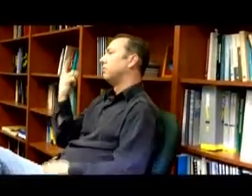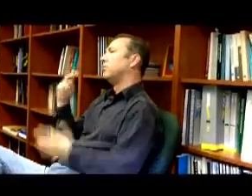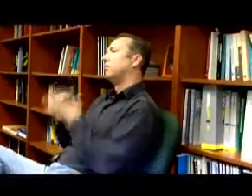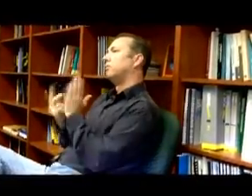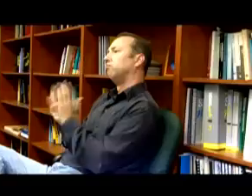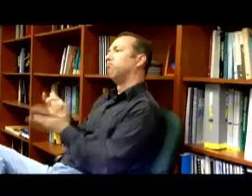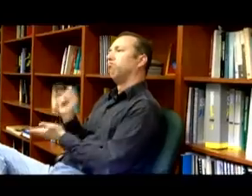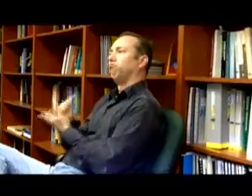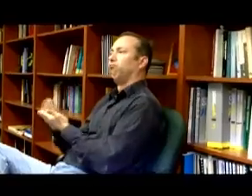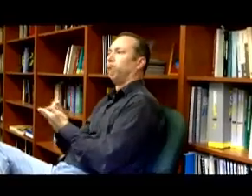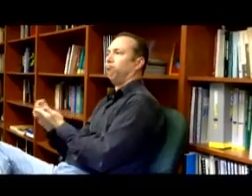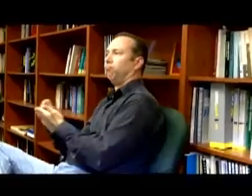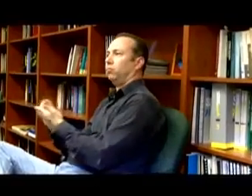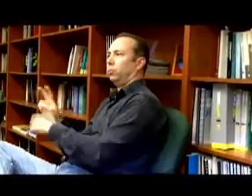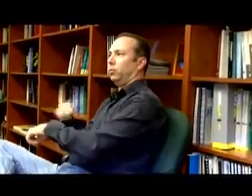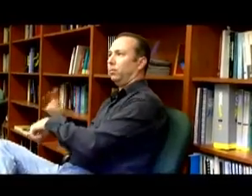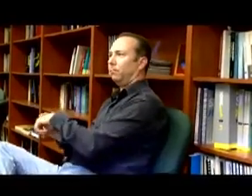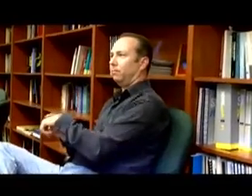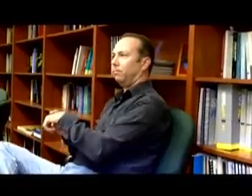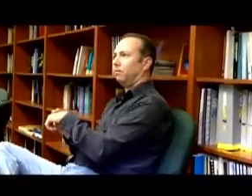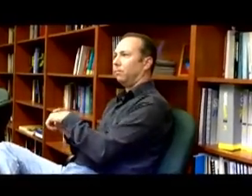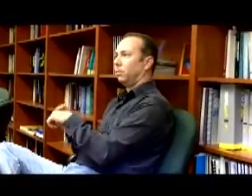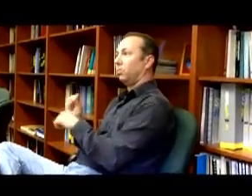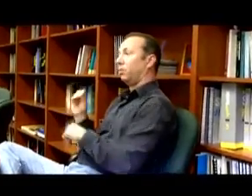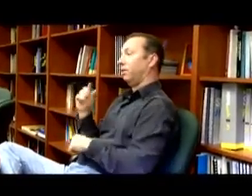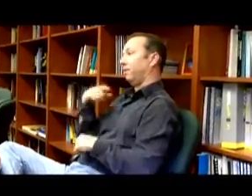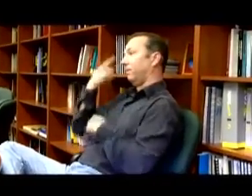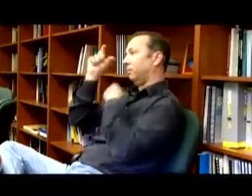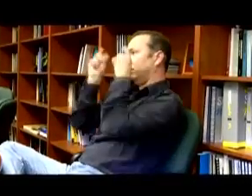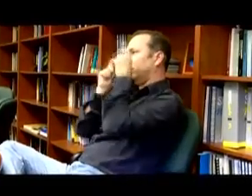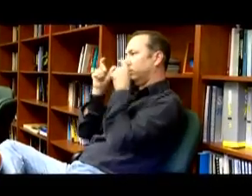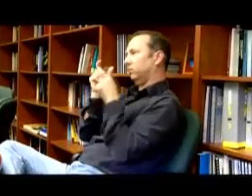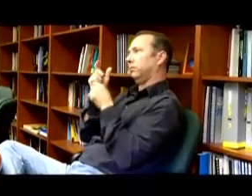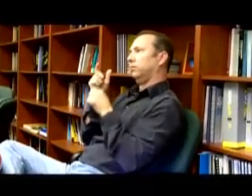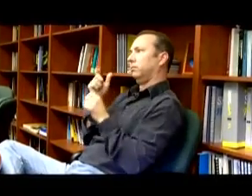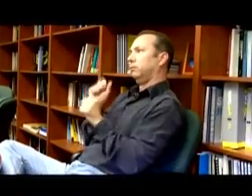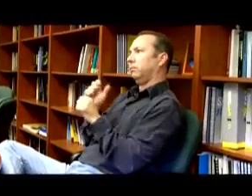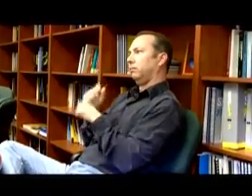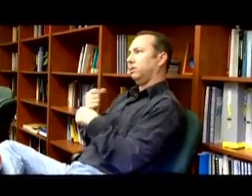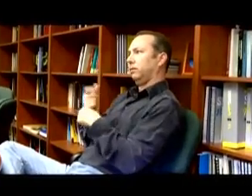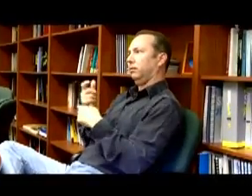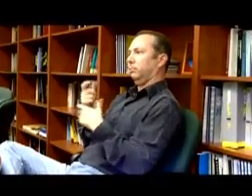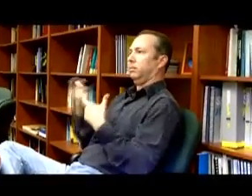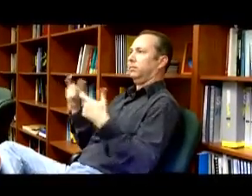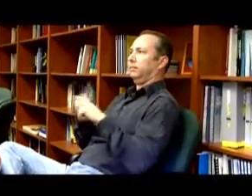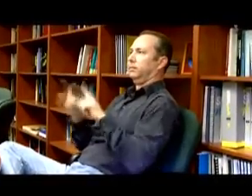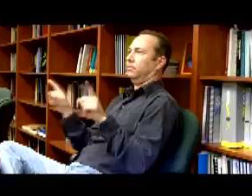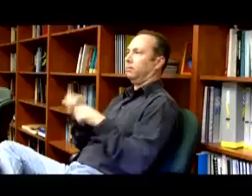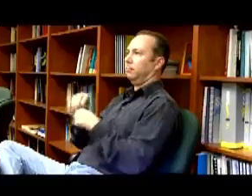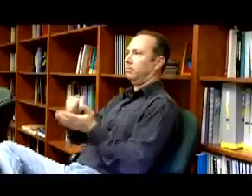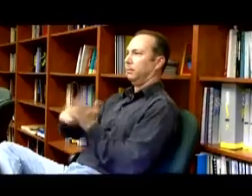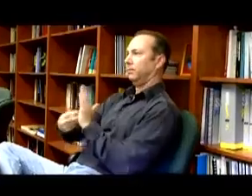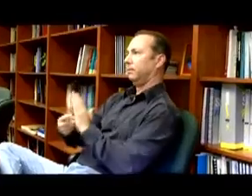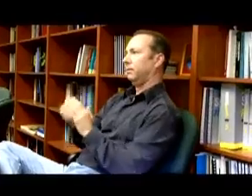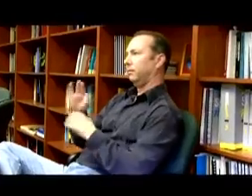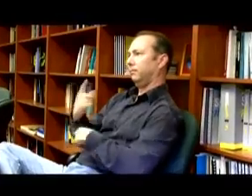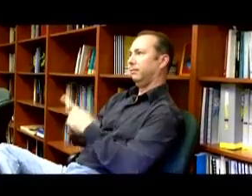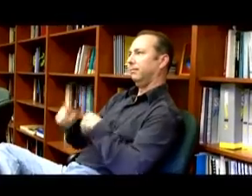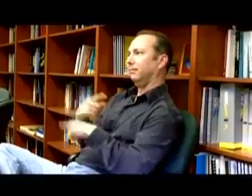activity, that it's a normal activity. The other one has a different meaning. And so it connotes